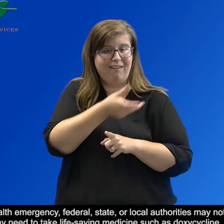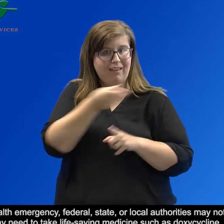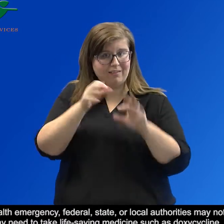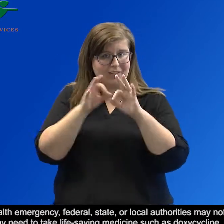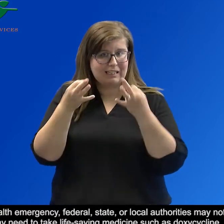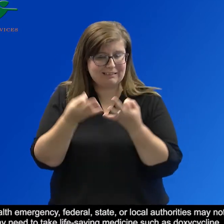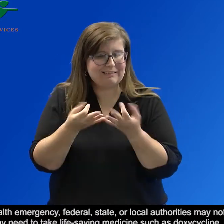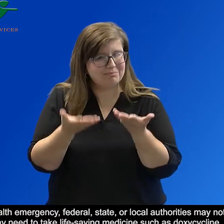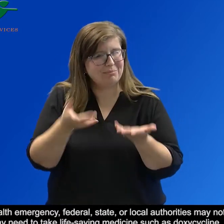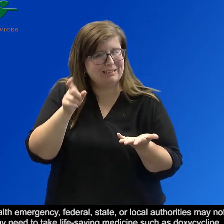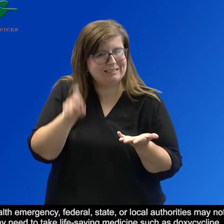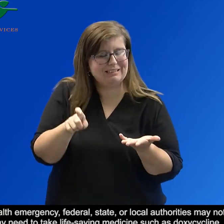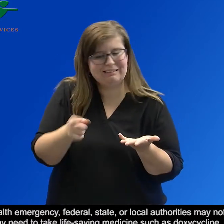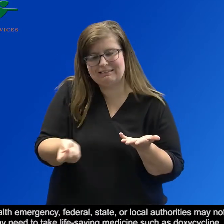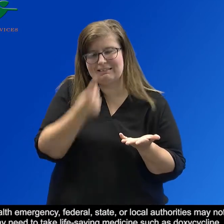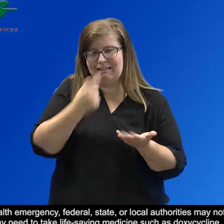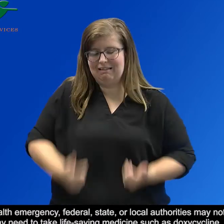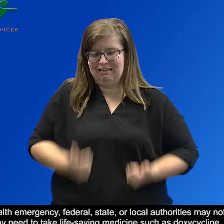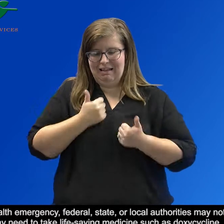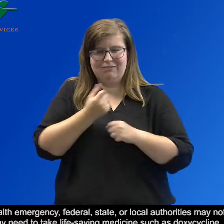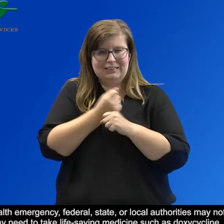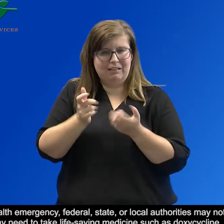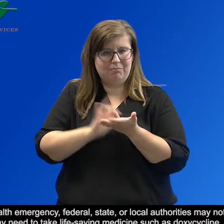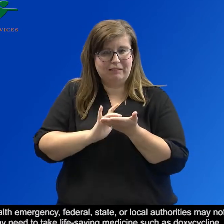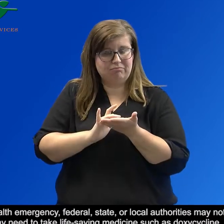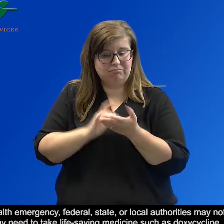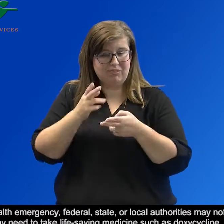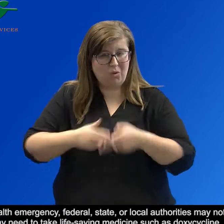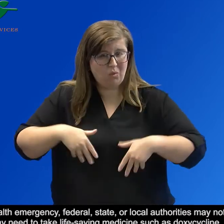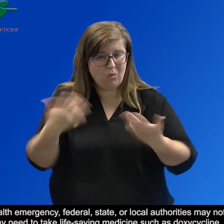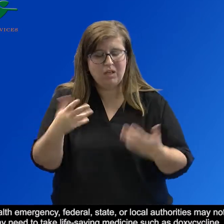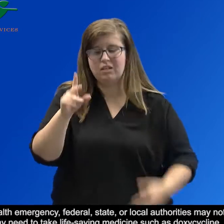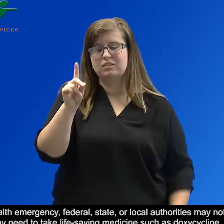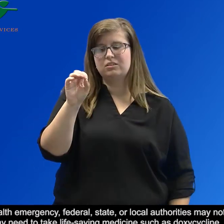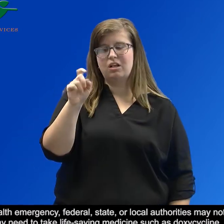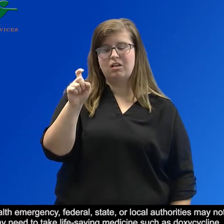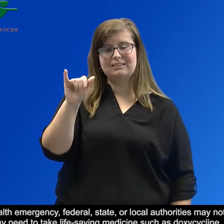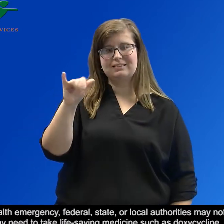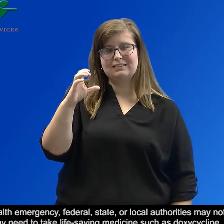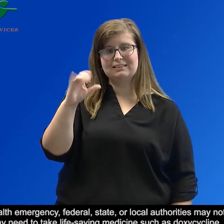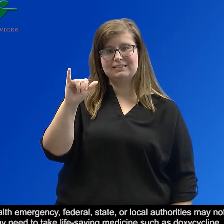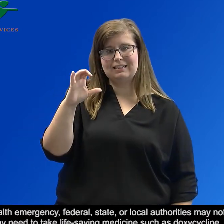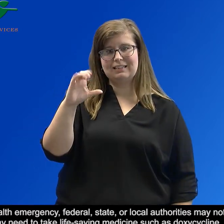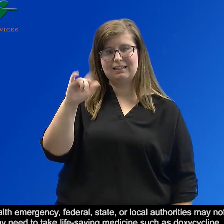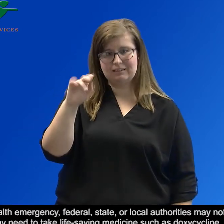family may need to take life-saving medicine such as doxycycline. Follow five